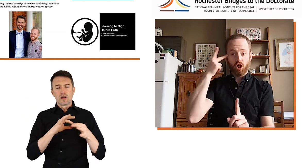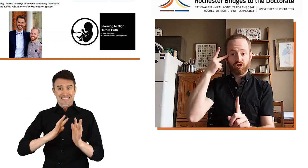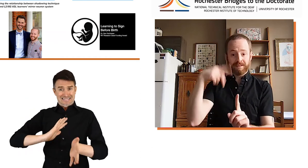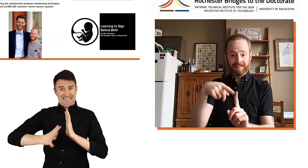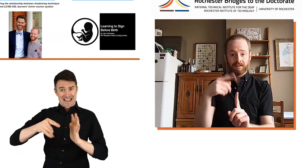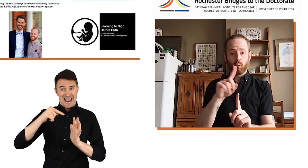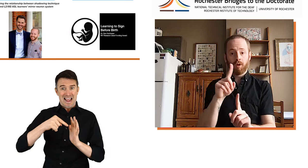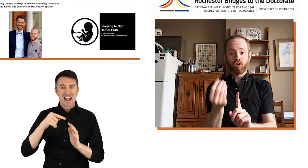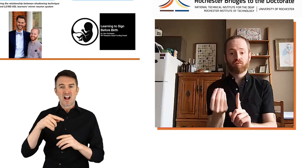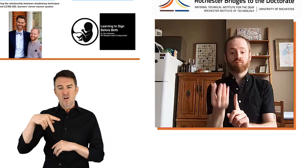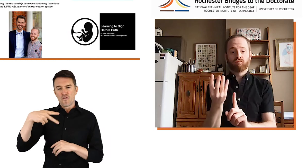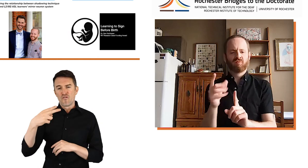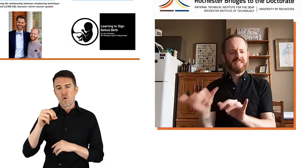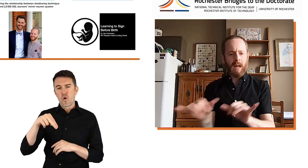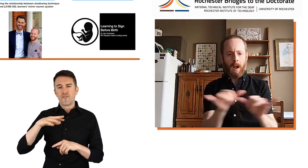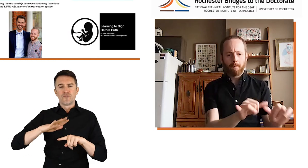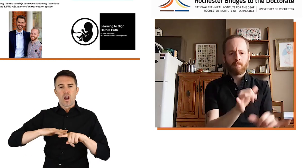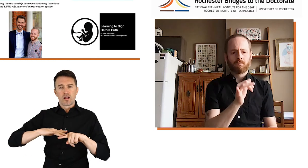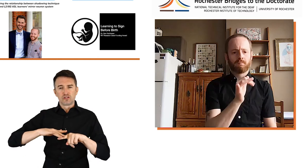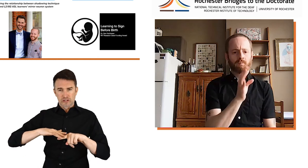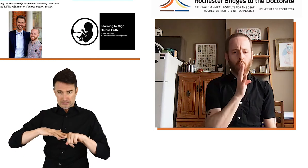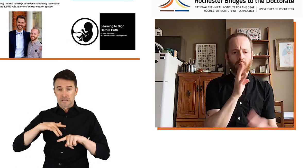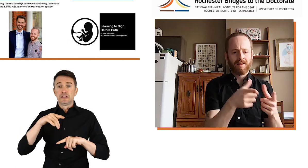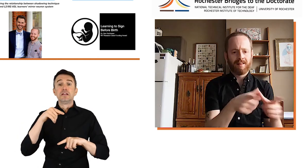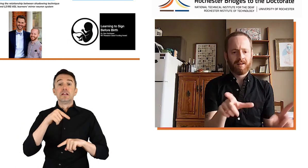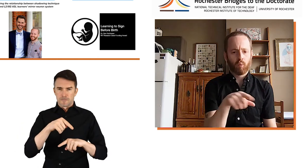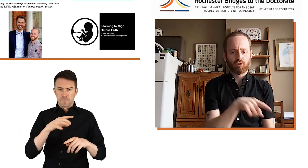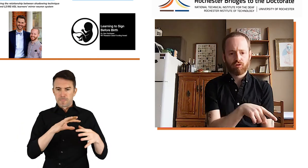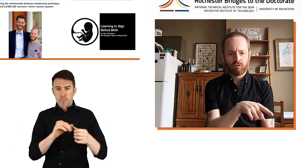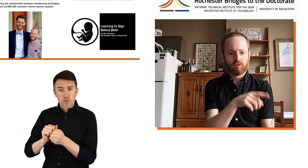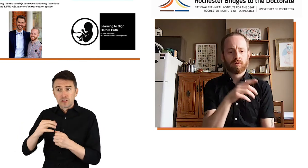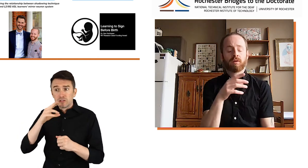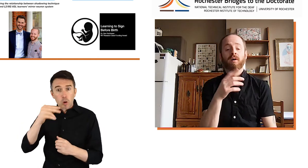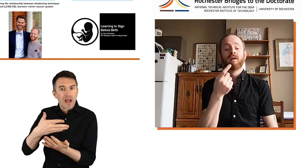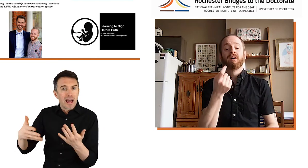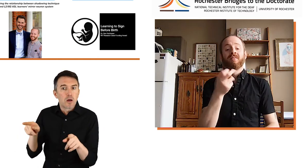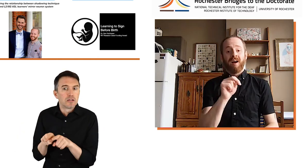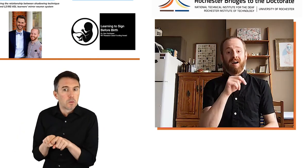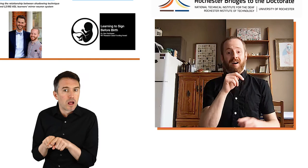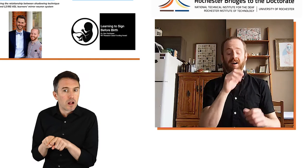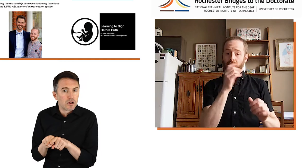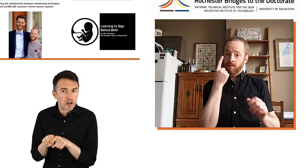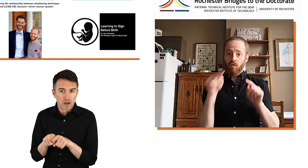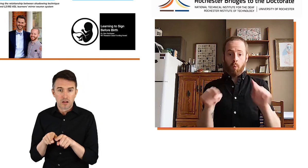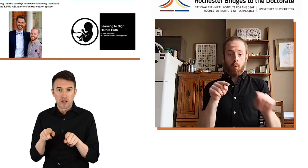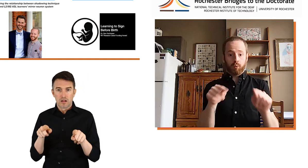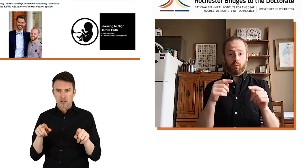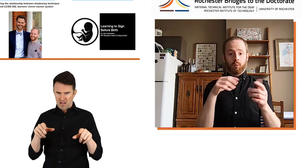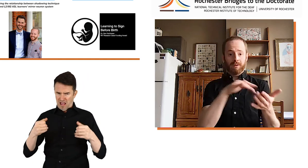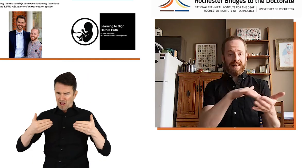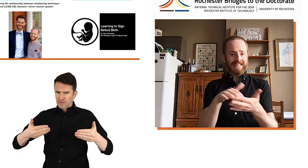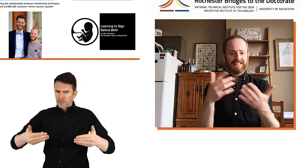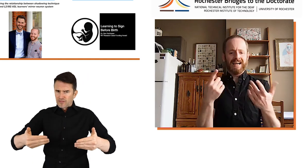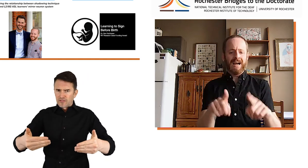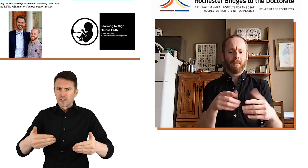specifically phonology in sign language, at the rate that phonology appears in infants, is also comparable to the milestones